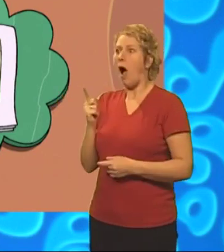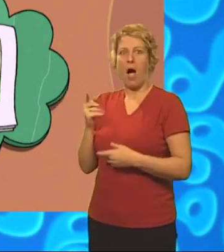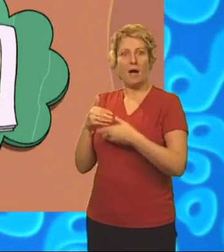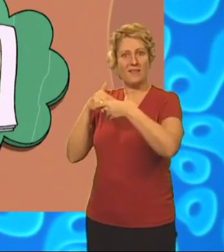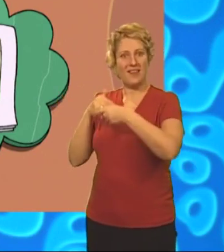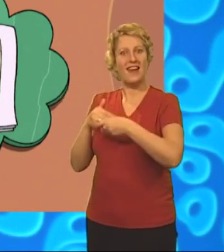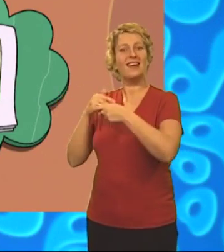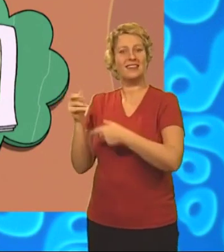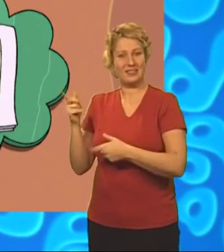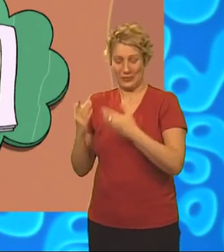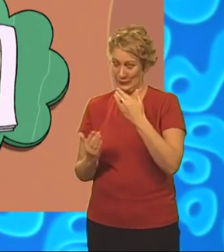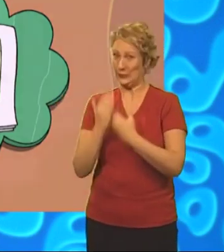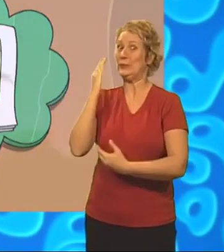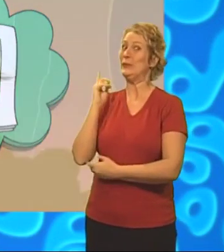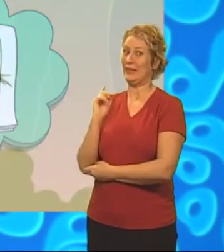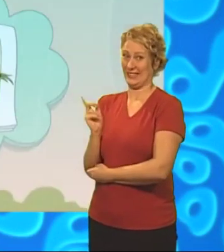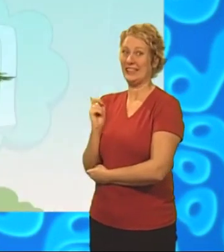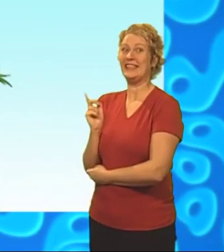who was very new indeed.